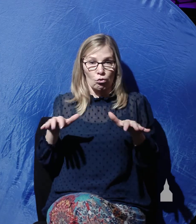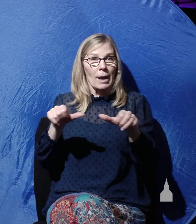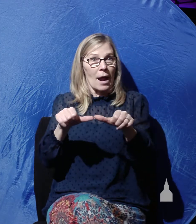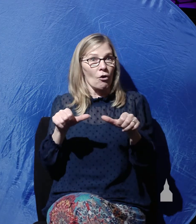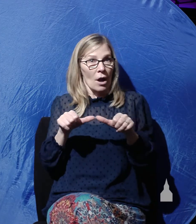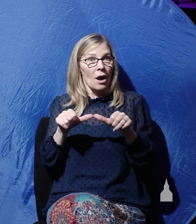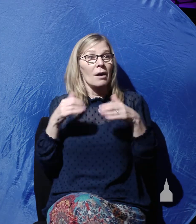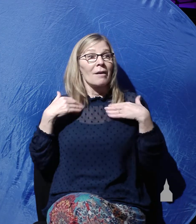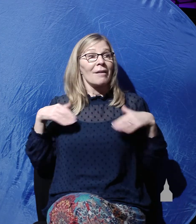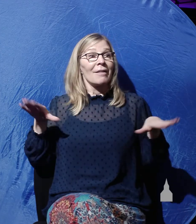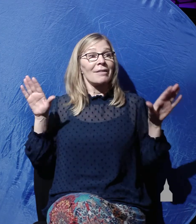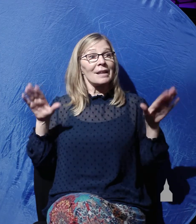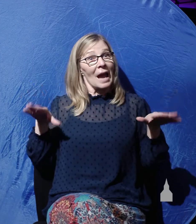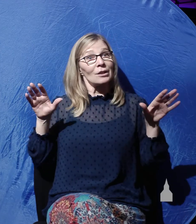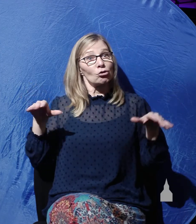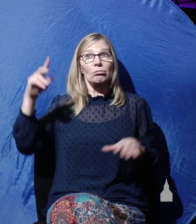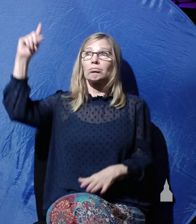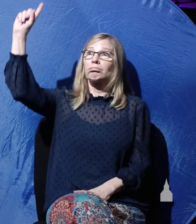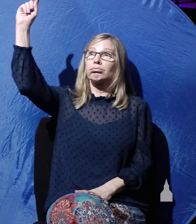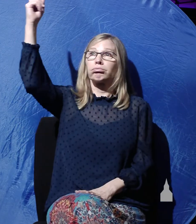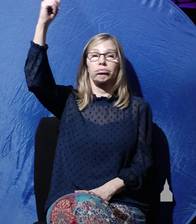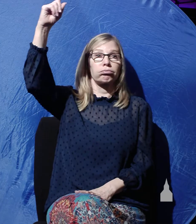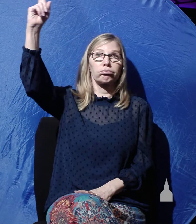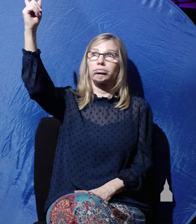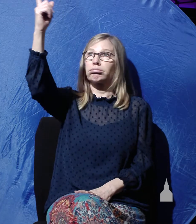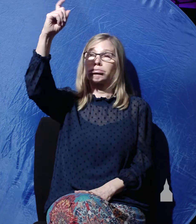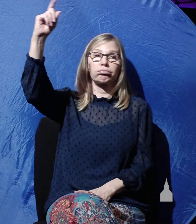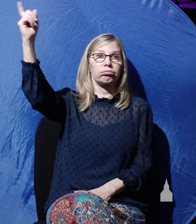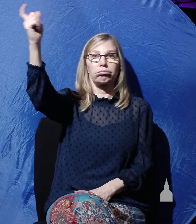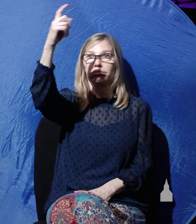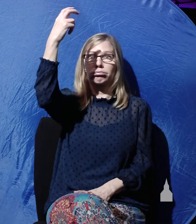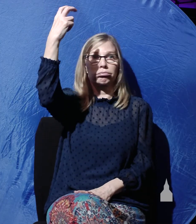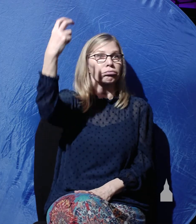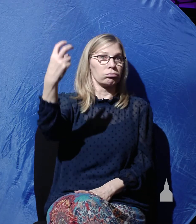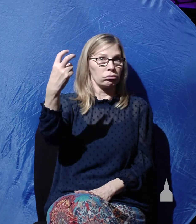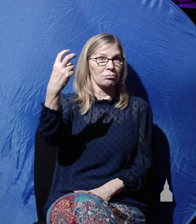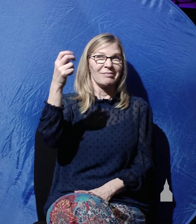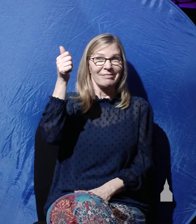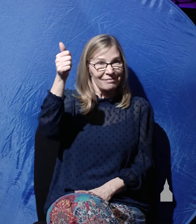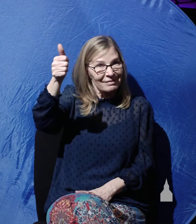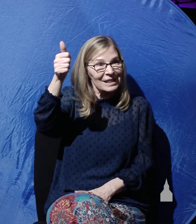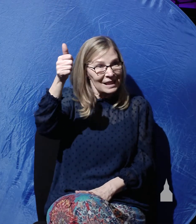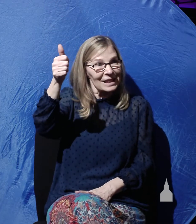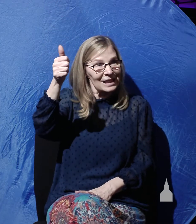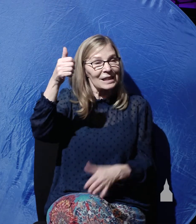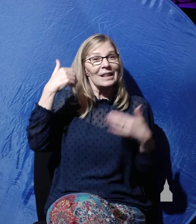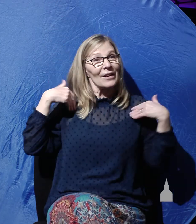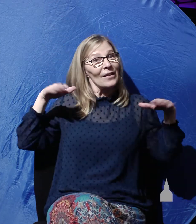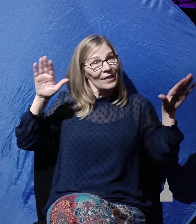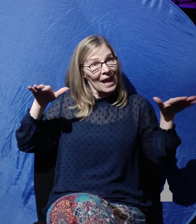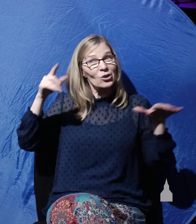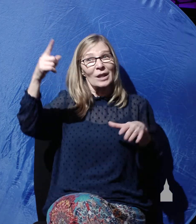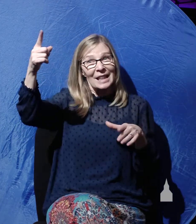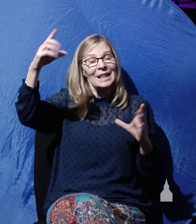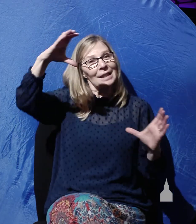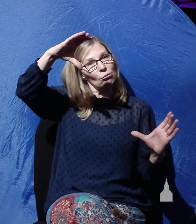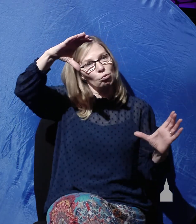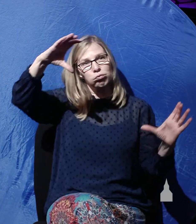angel at that point descended from heaven. And he, this angel, he rolled the stone